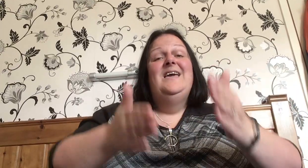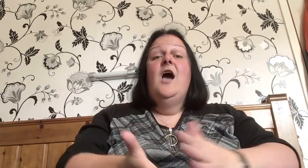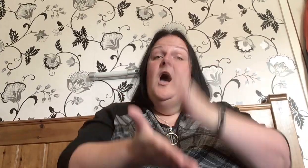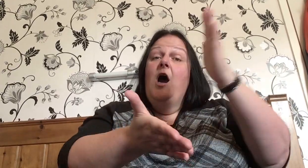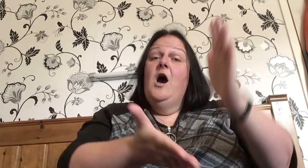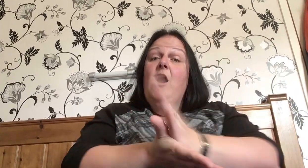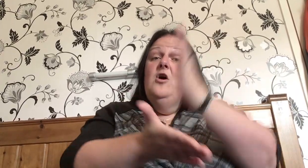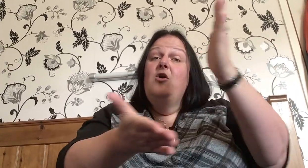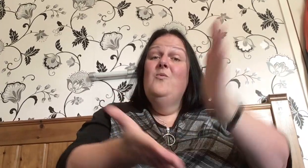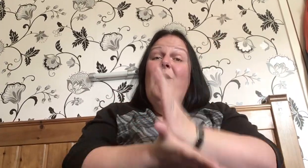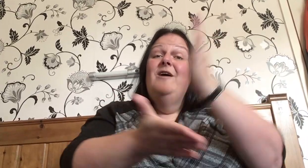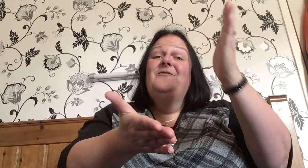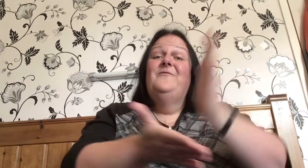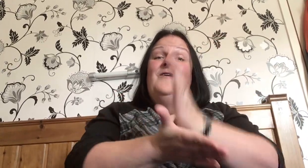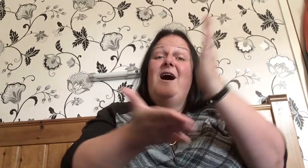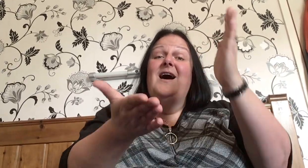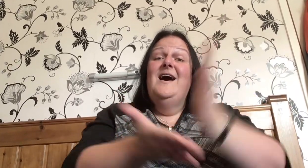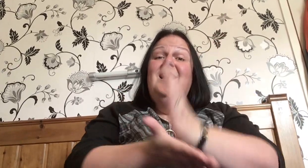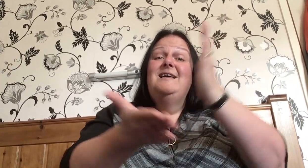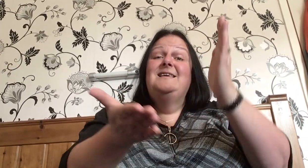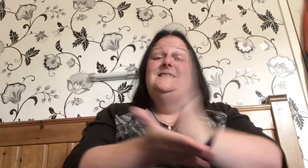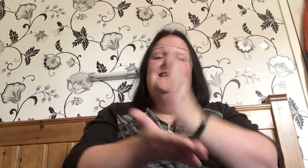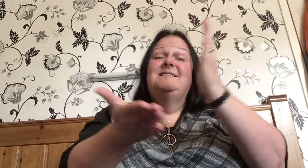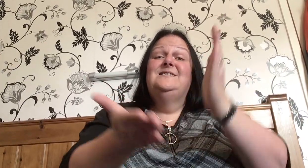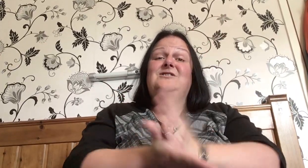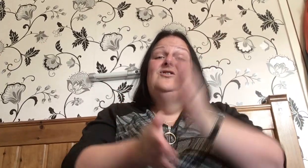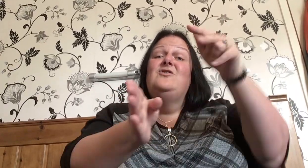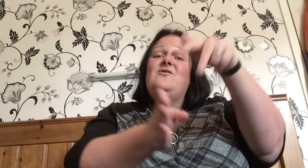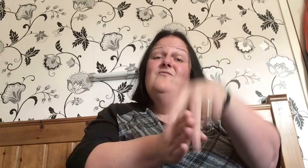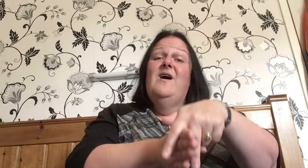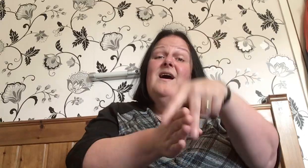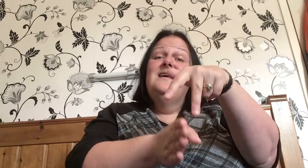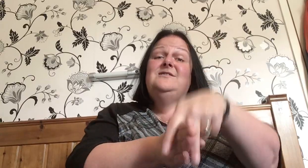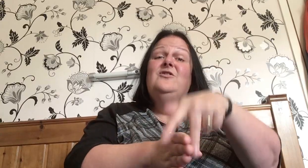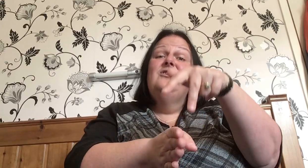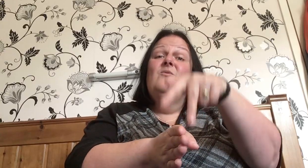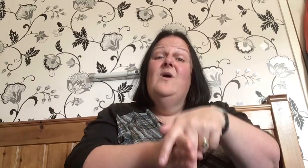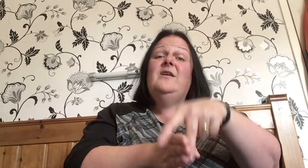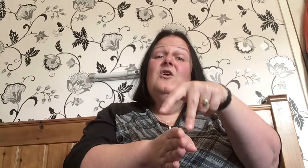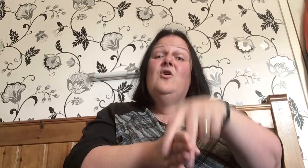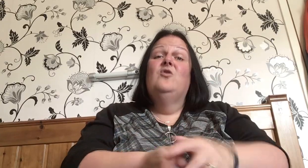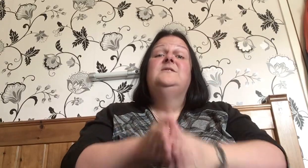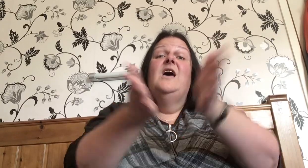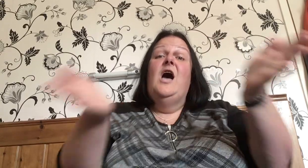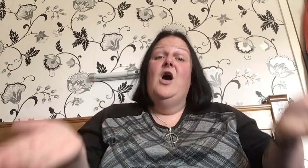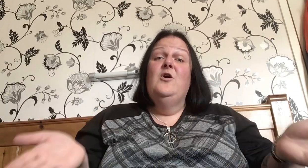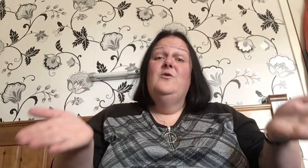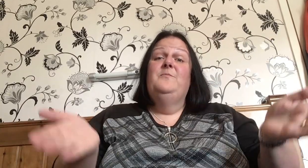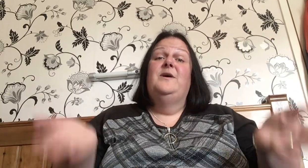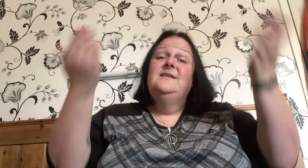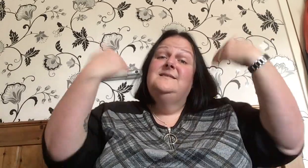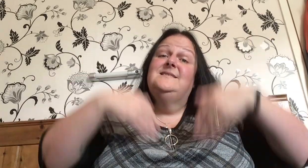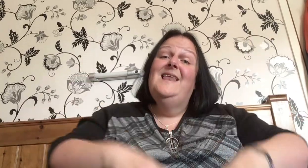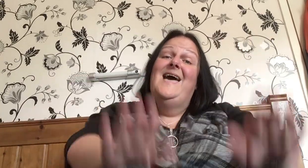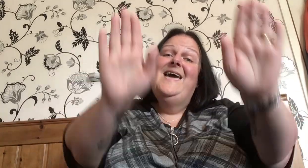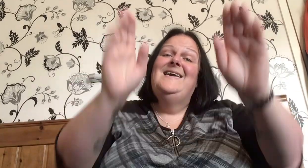Oh what fun it is to ride on a one-horse open sleigh.